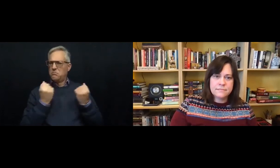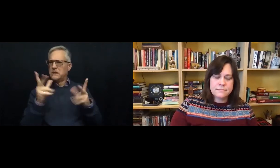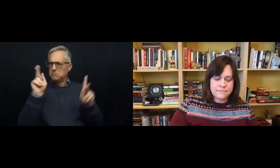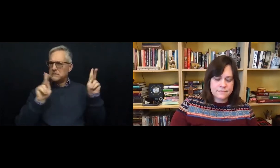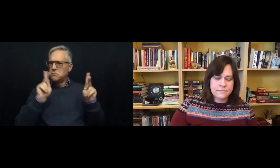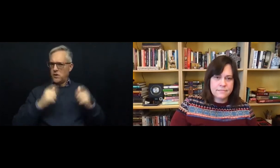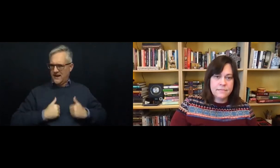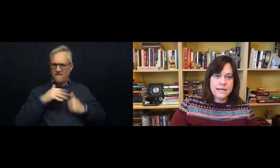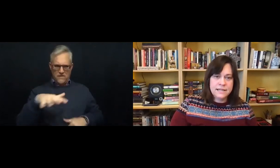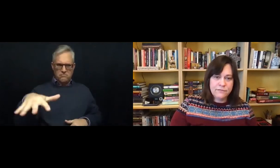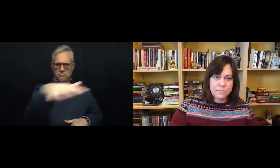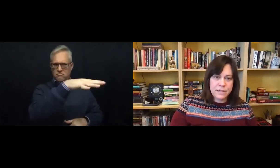Many different people.